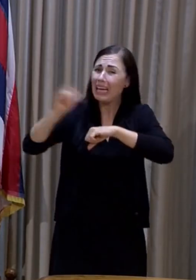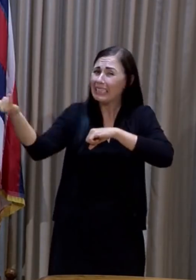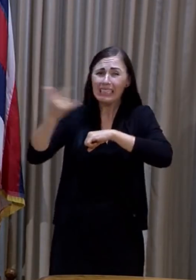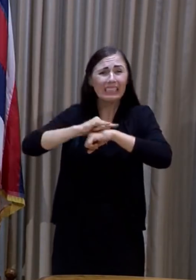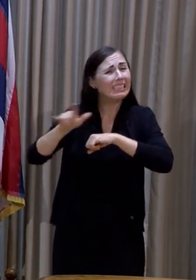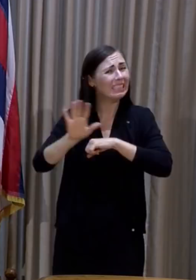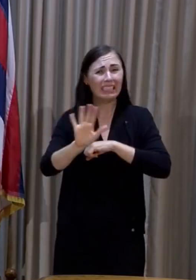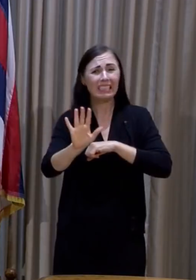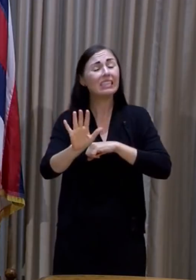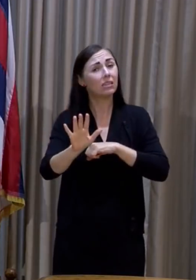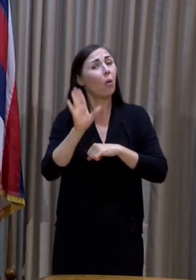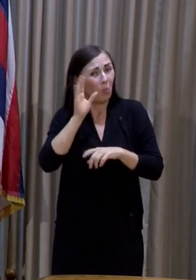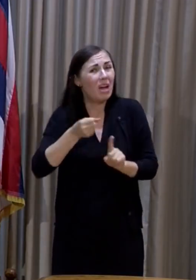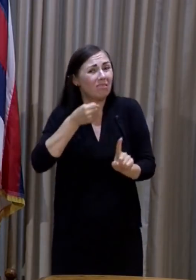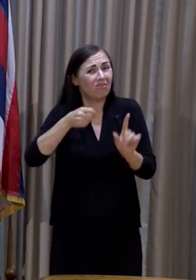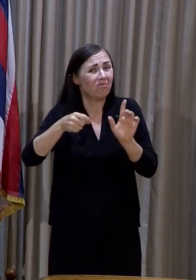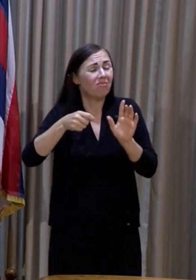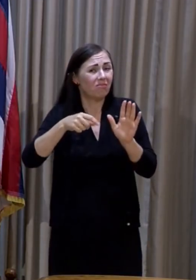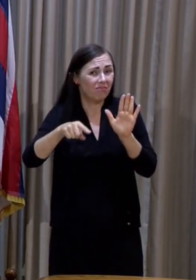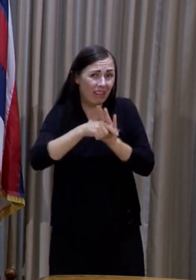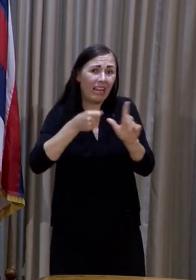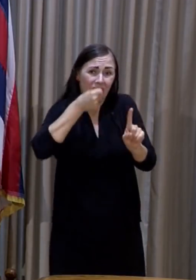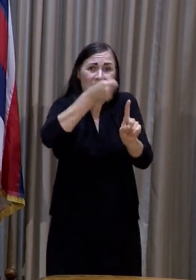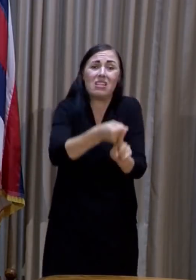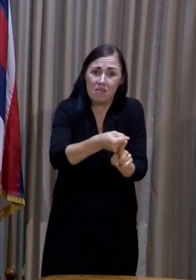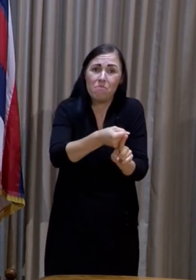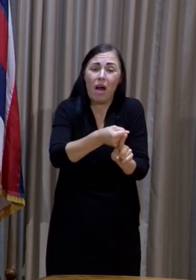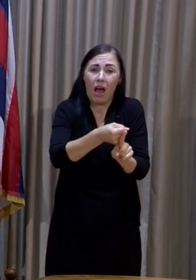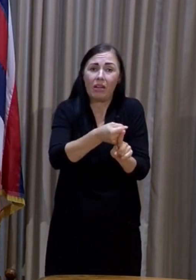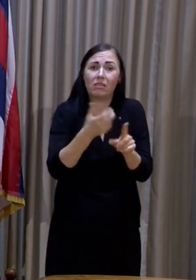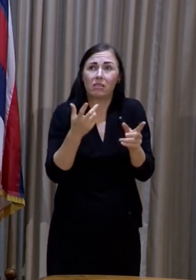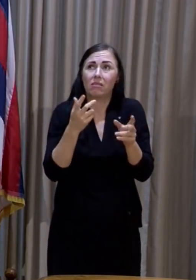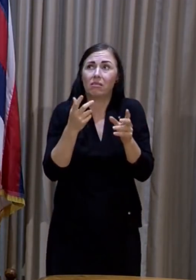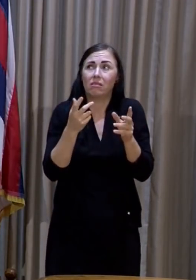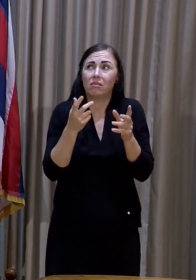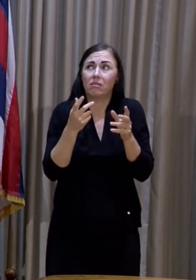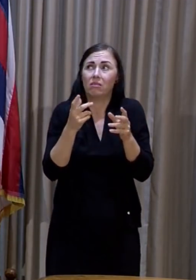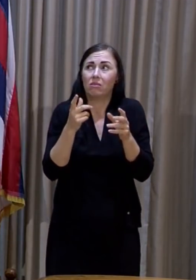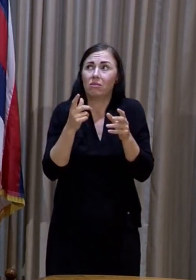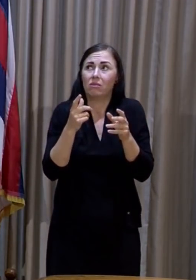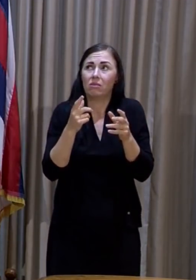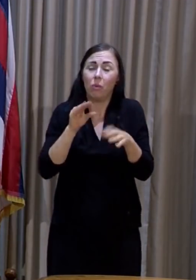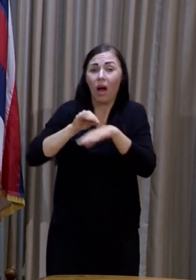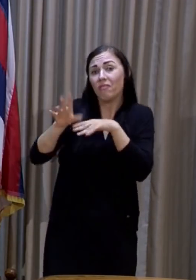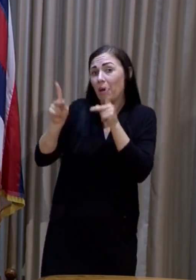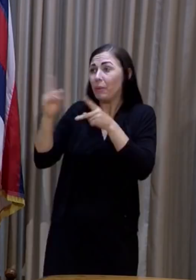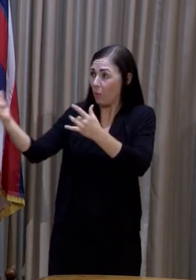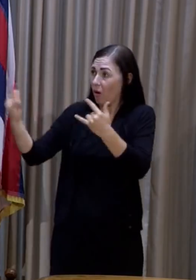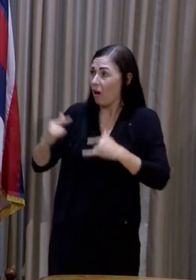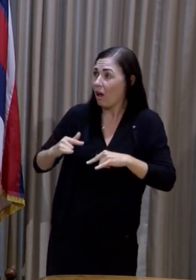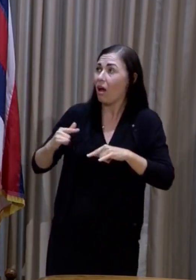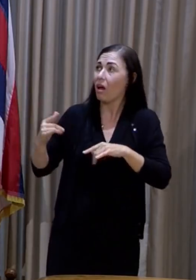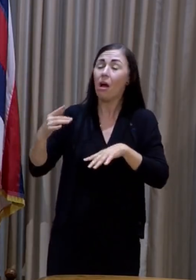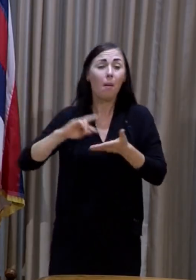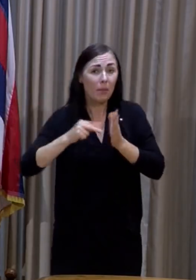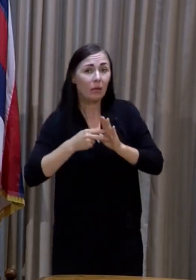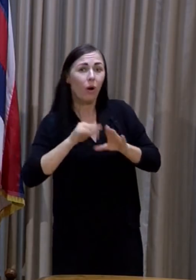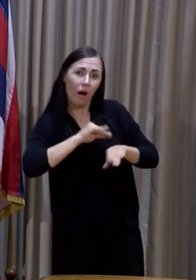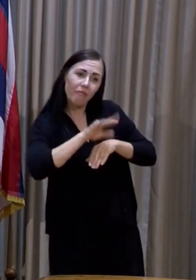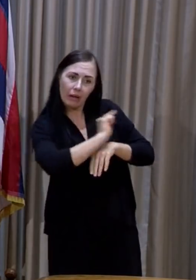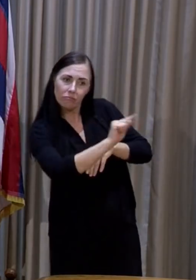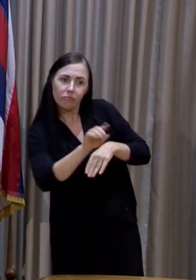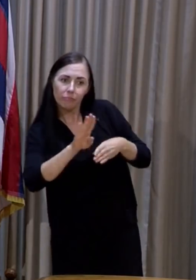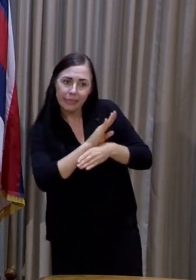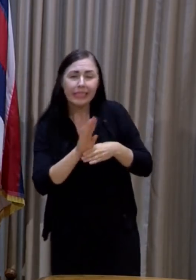will have an impact on the numbers who have come here. But I also would like to point out that our